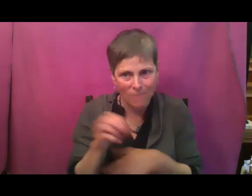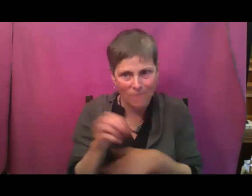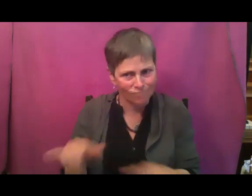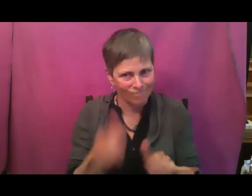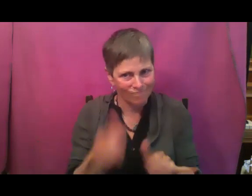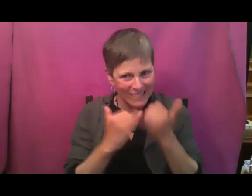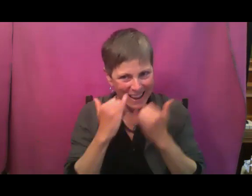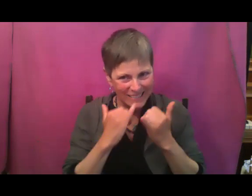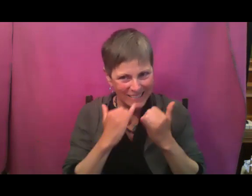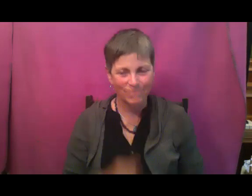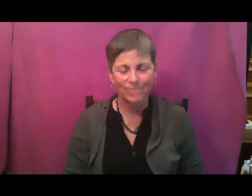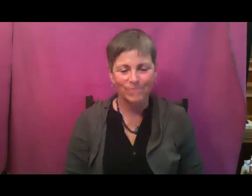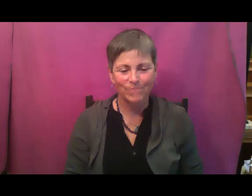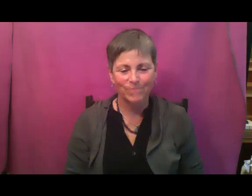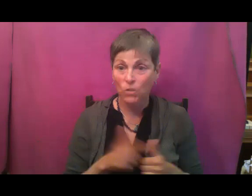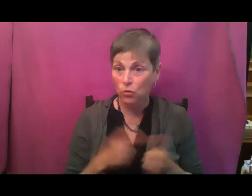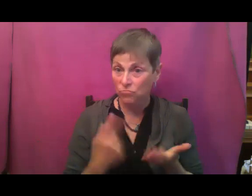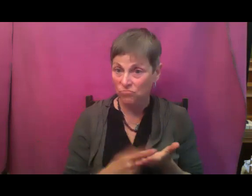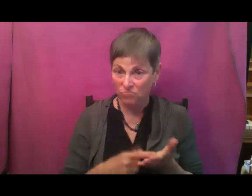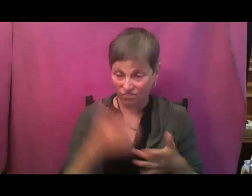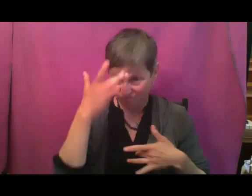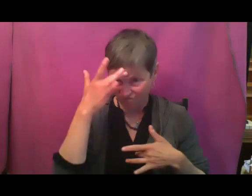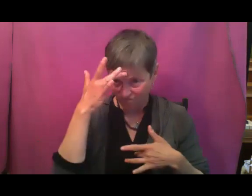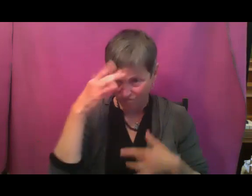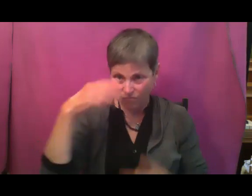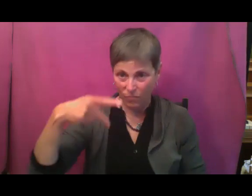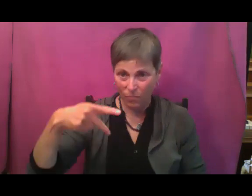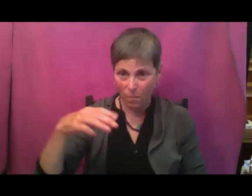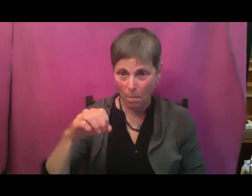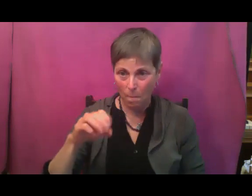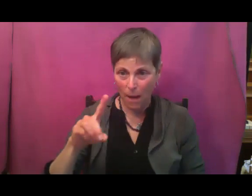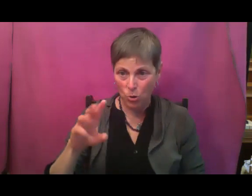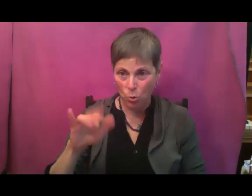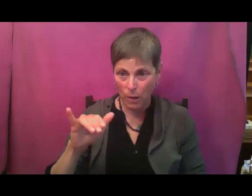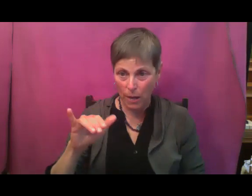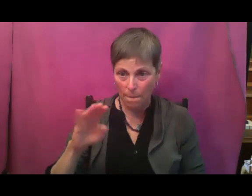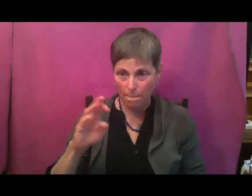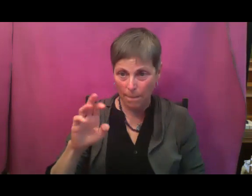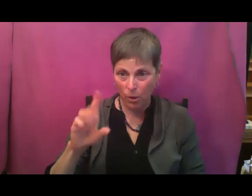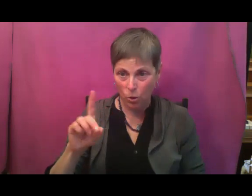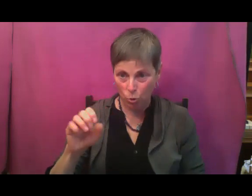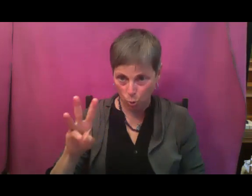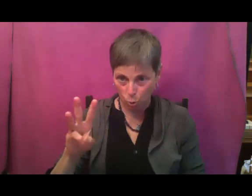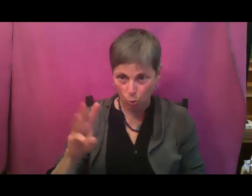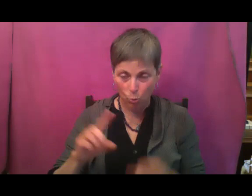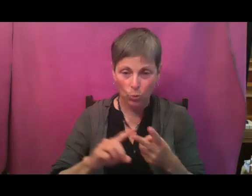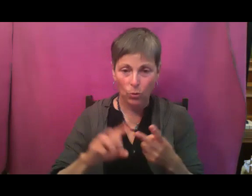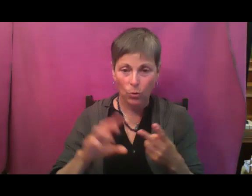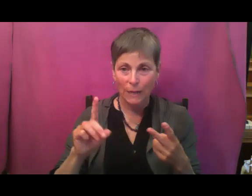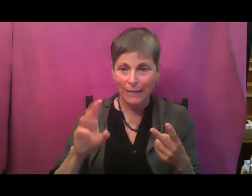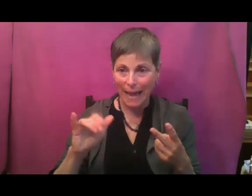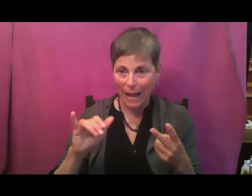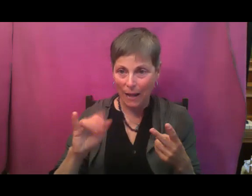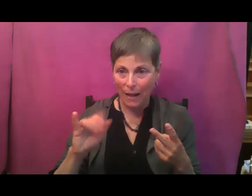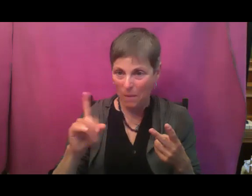there's powdery mildew, there's downy mildew. There's a ton of other things like the bacterial wilt that we